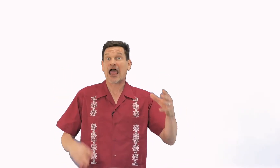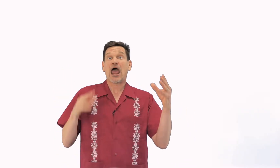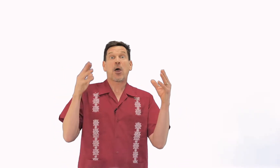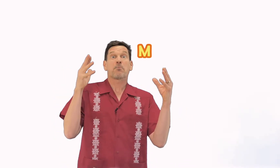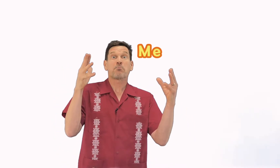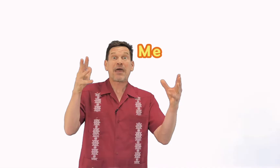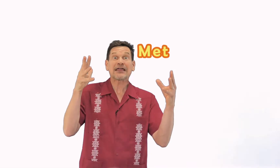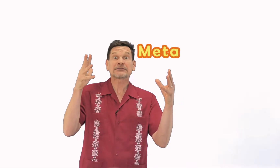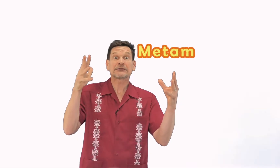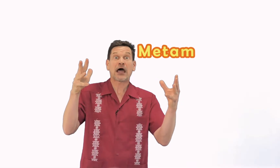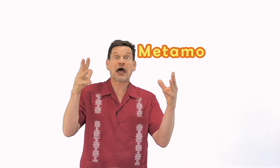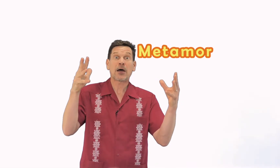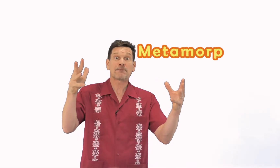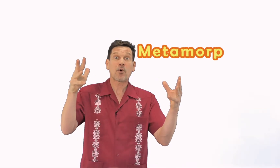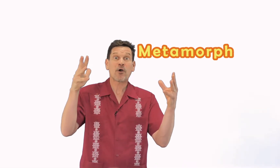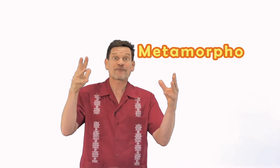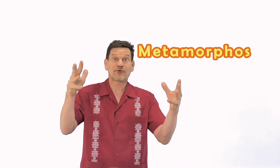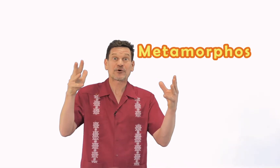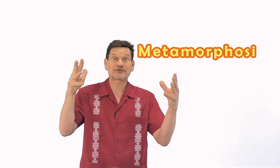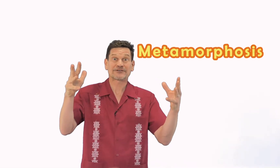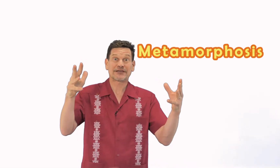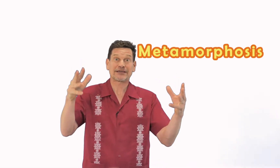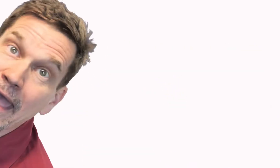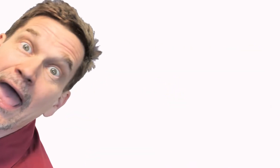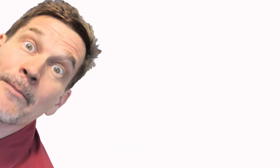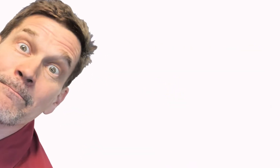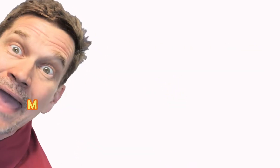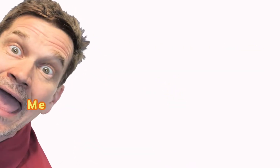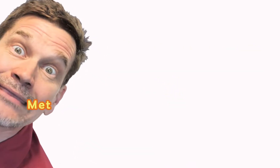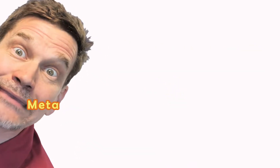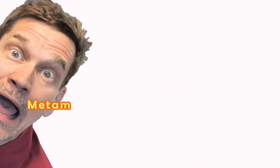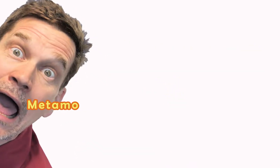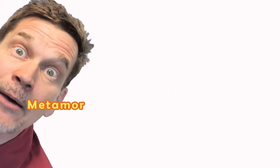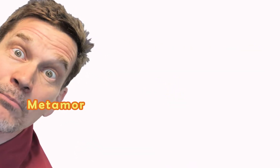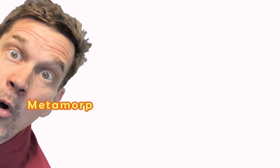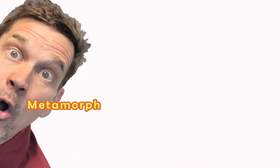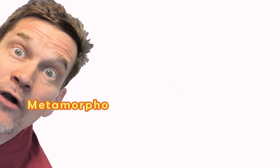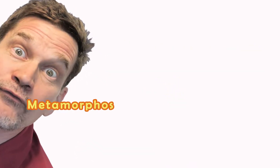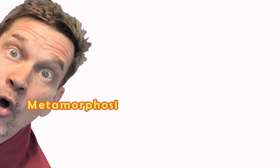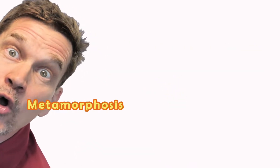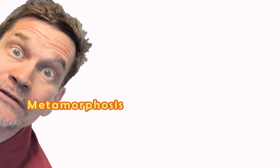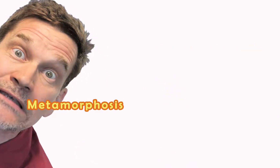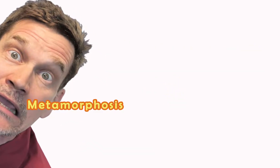metamorphosis. Metamorphosis.